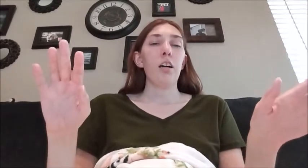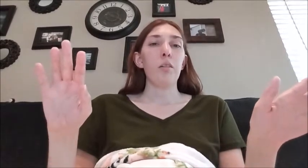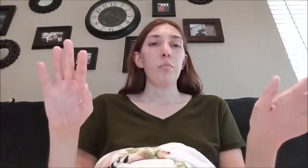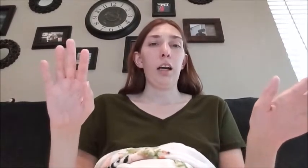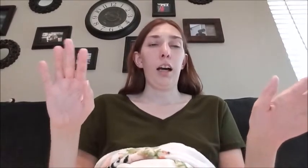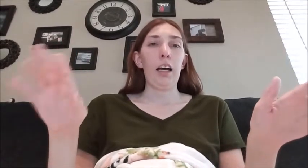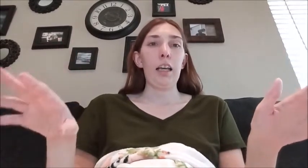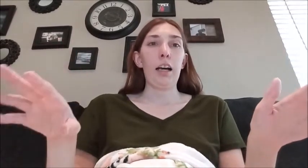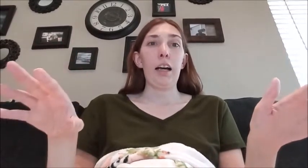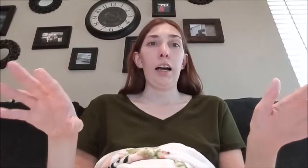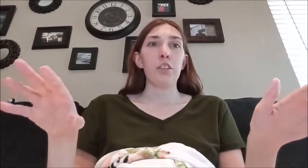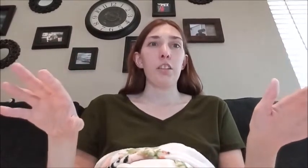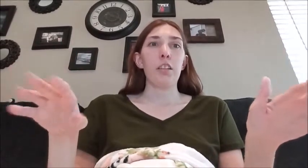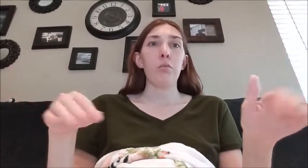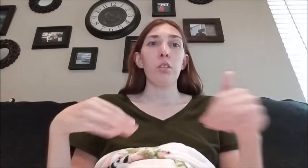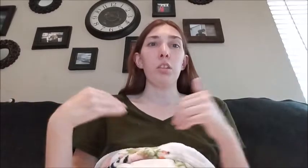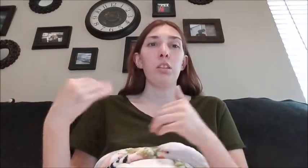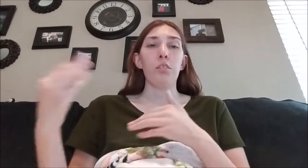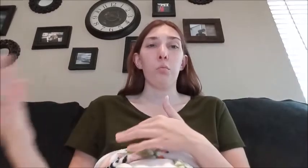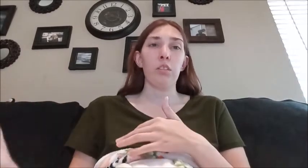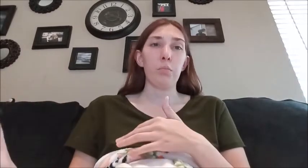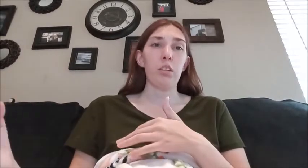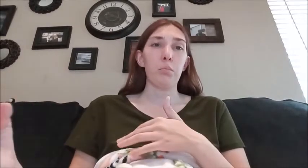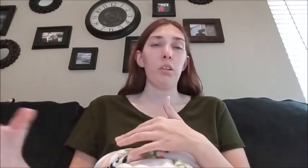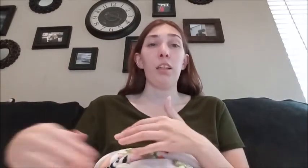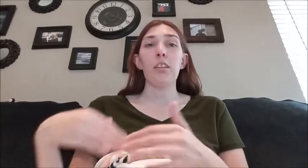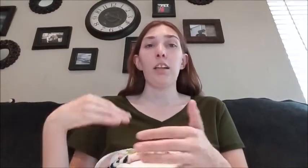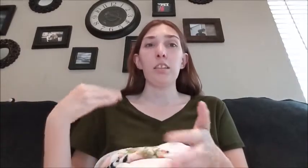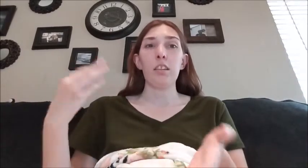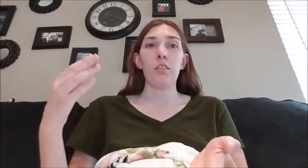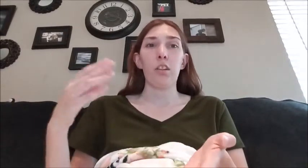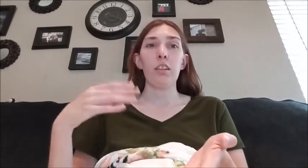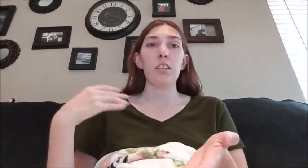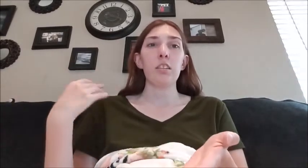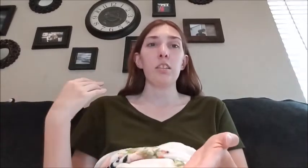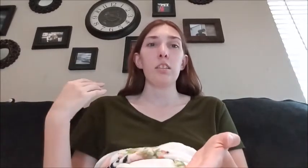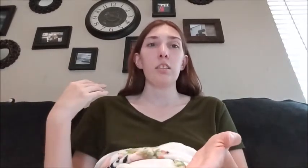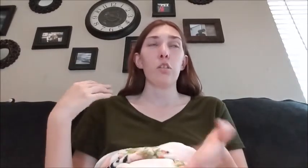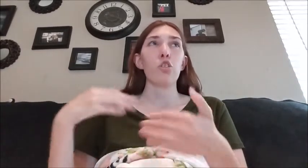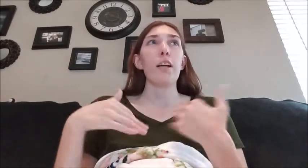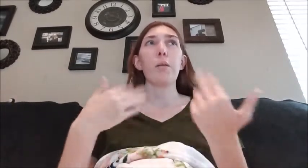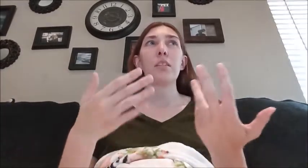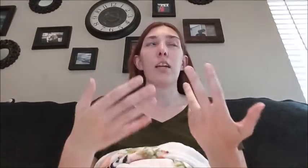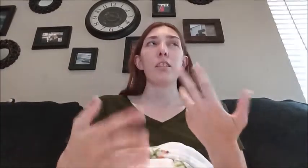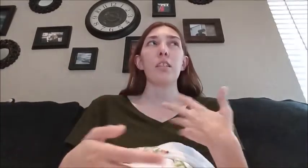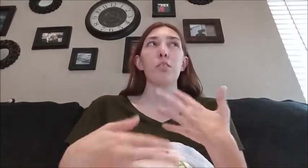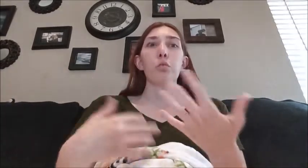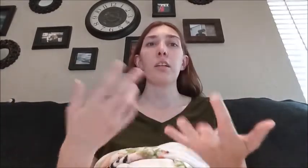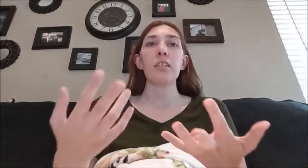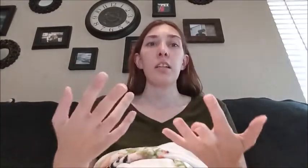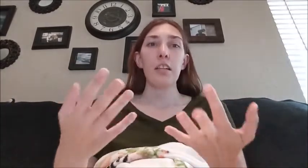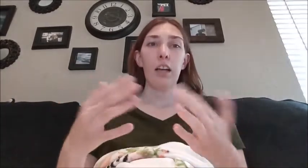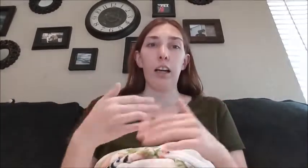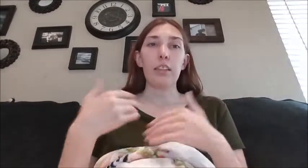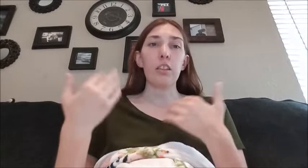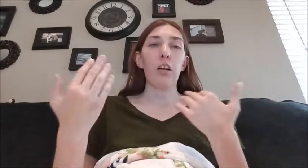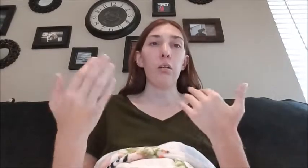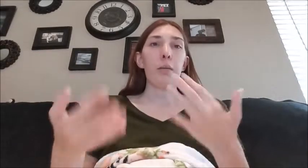I actually was a little more responsible and I isolated for at least or tried my best to isolate for two weeks I did go out with